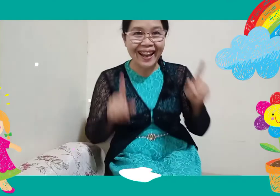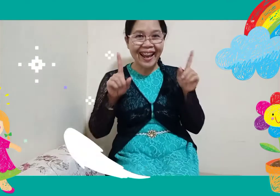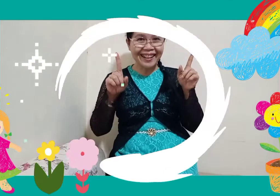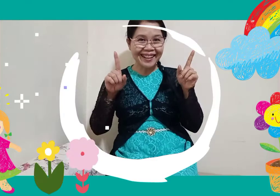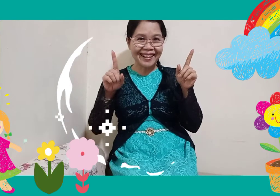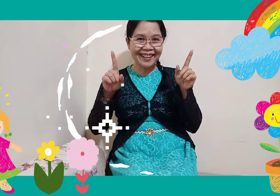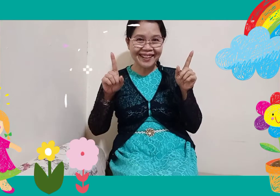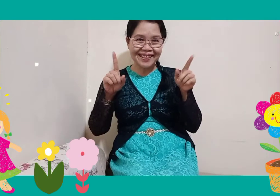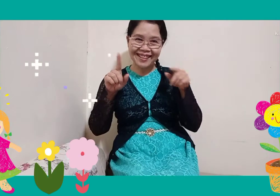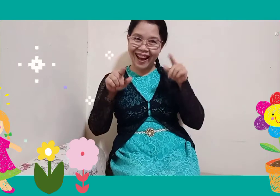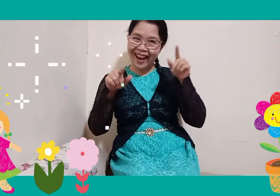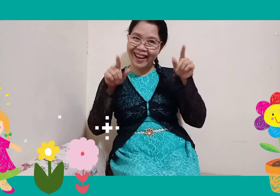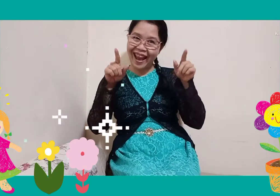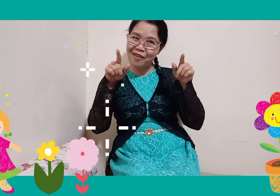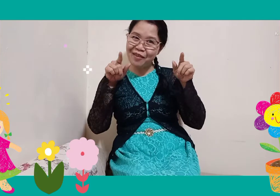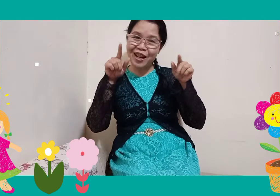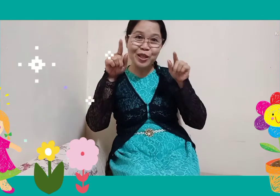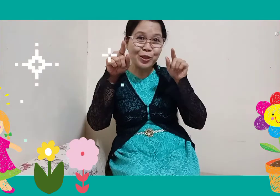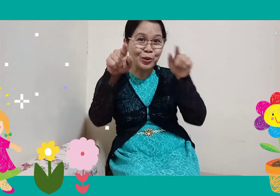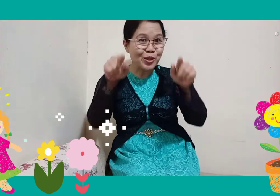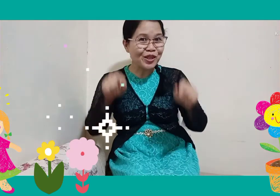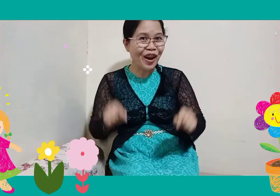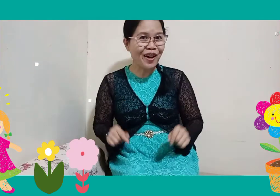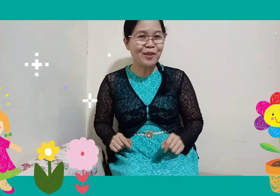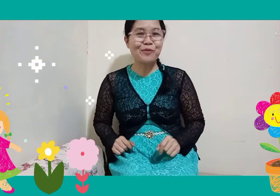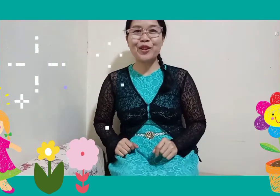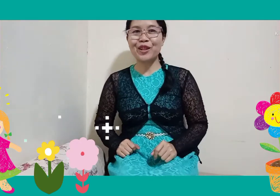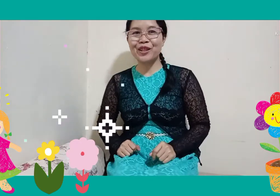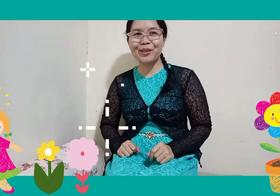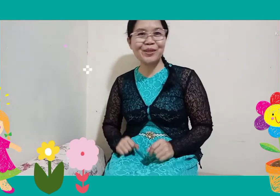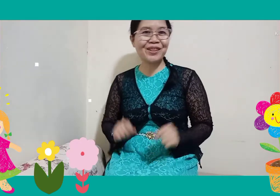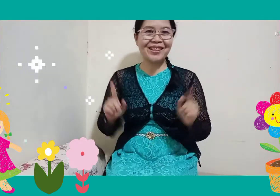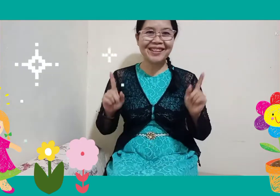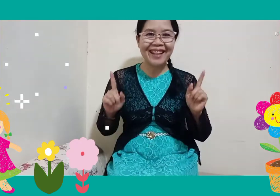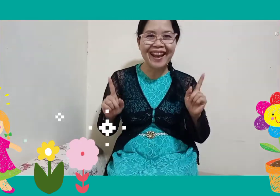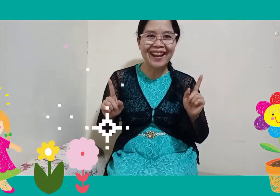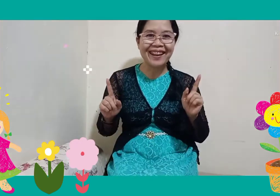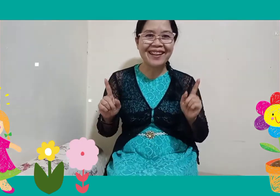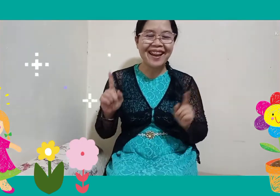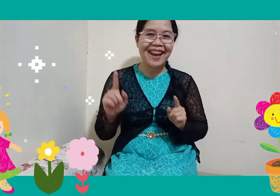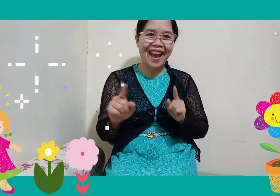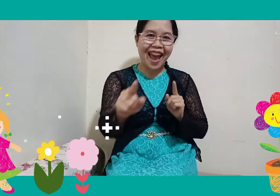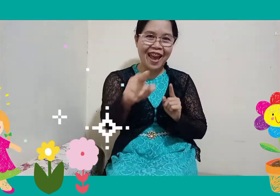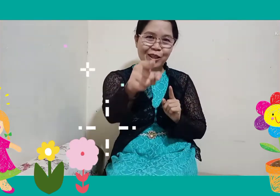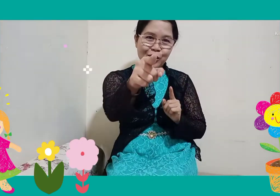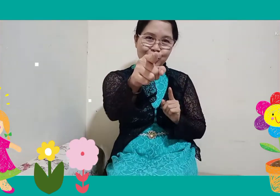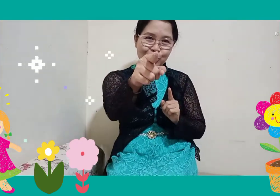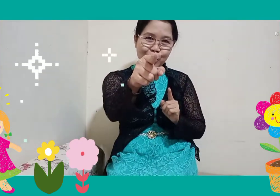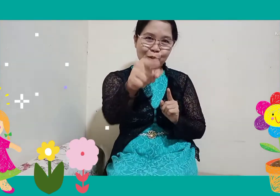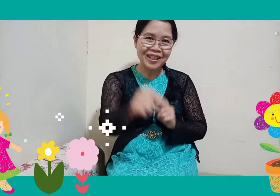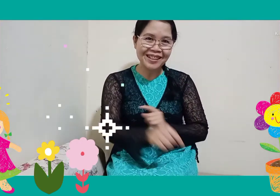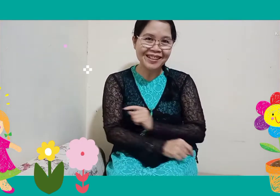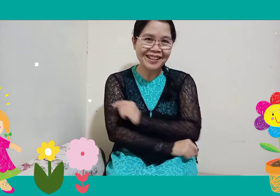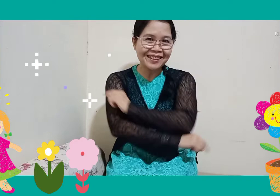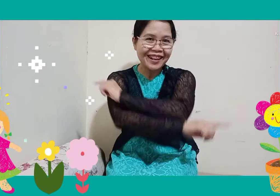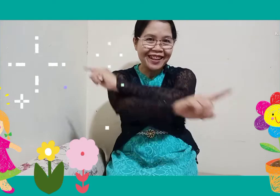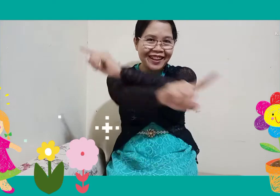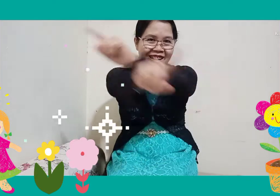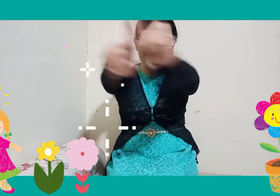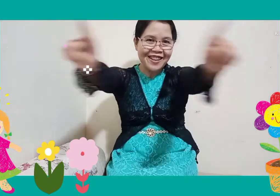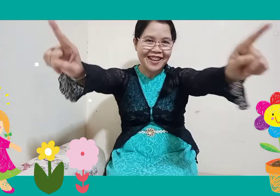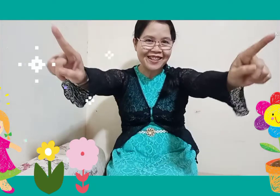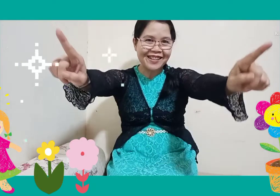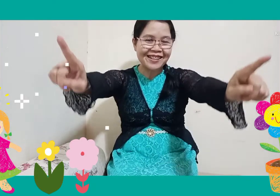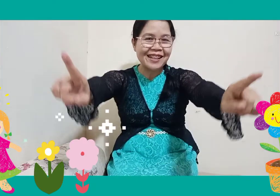hey kids I have a new song for you today and you know what is it